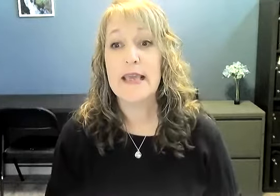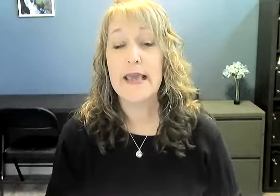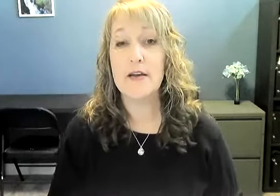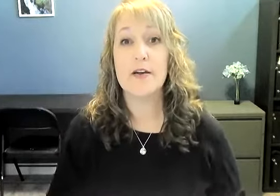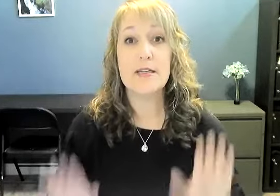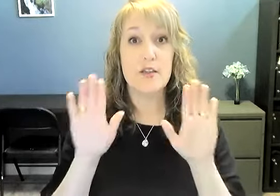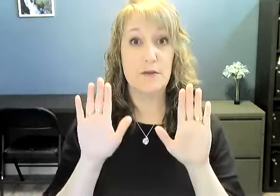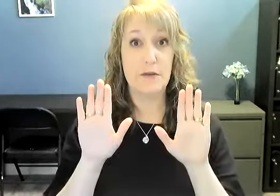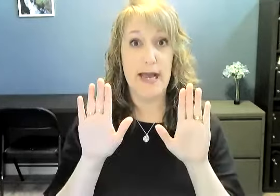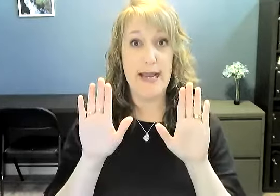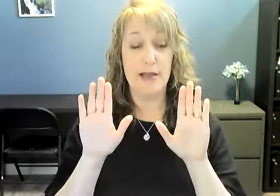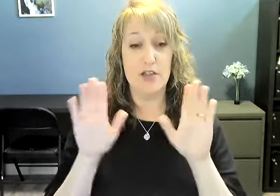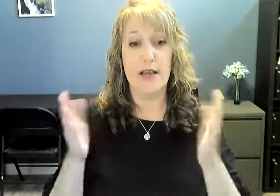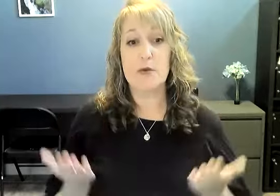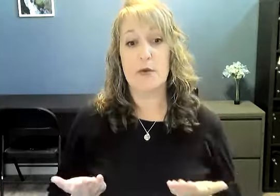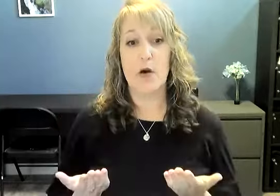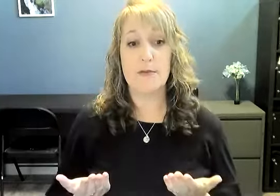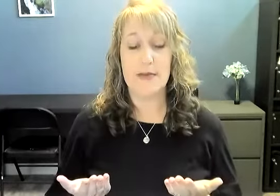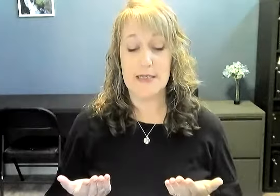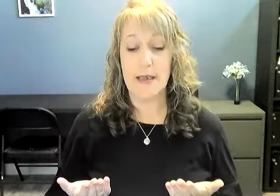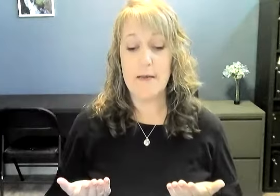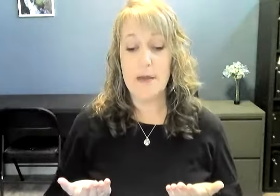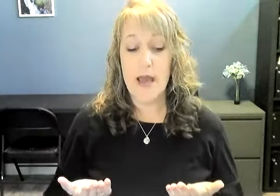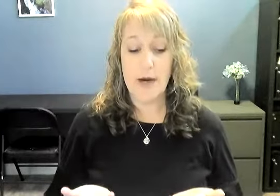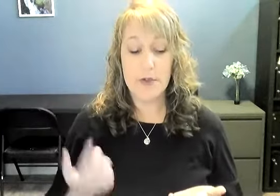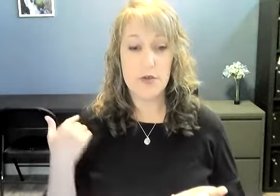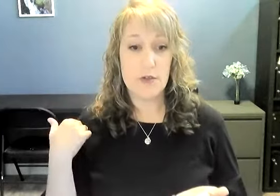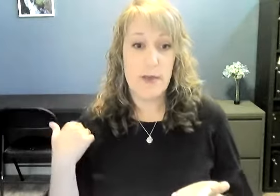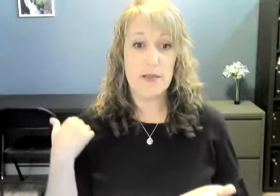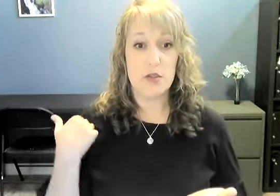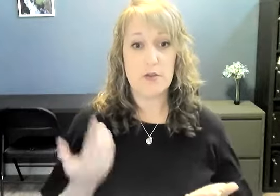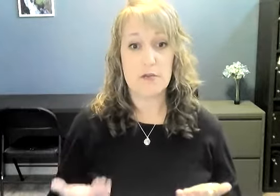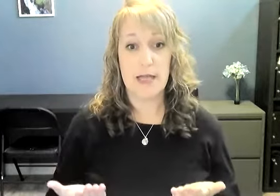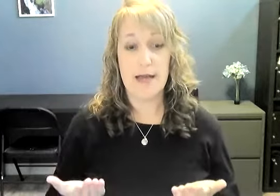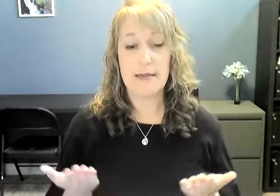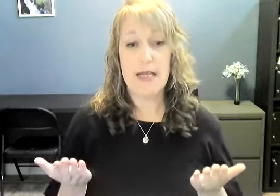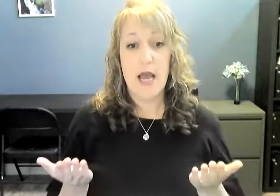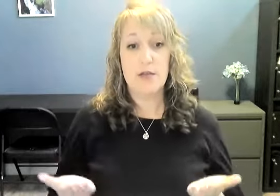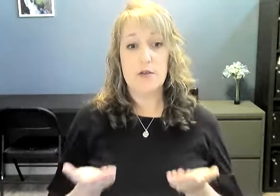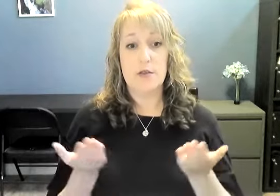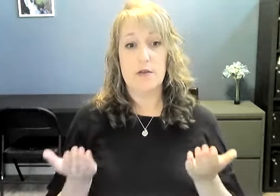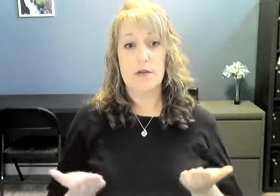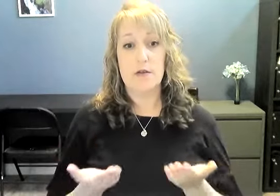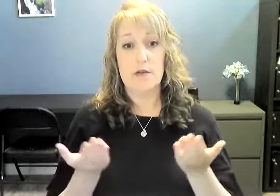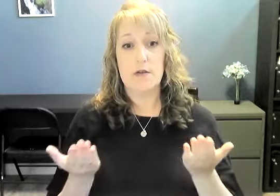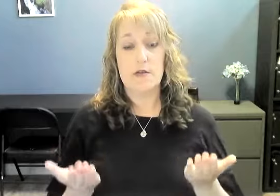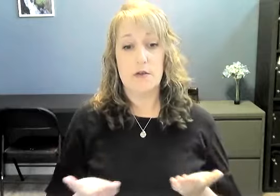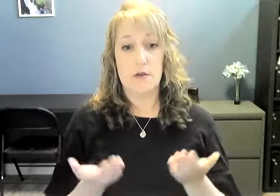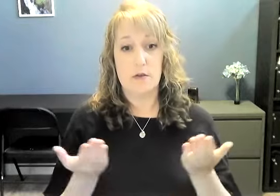Here is two flat handshapes with your palms facing up. Out in neutral space, shoulders relaxed. And you do little circles.